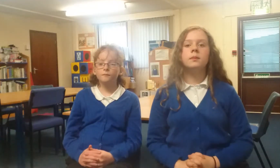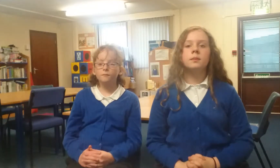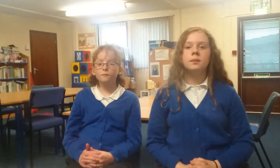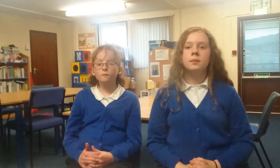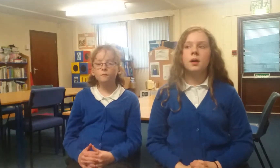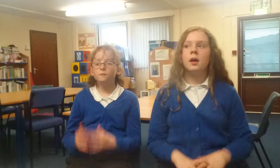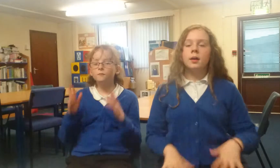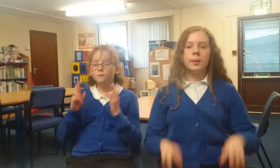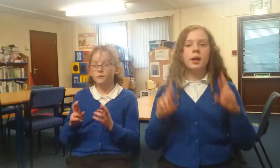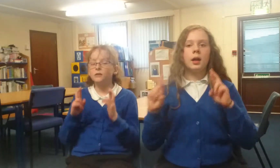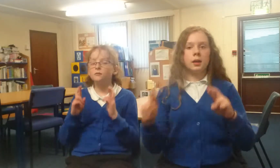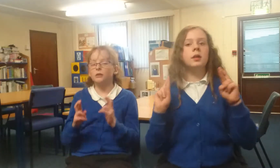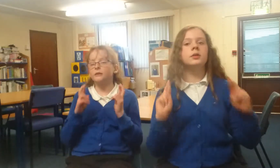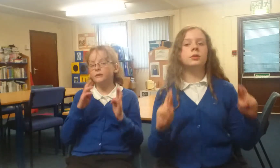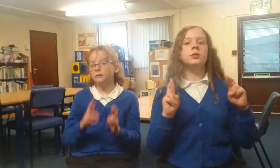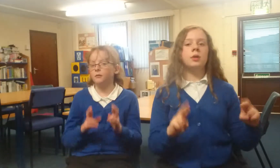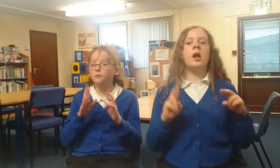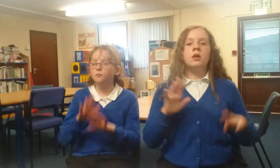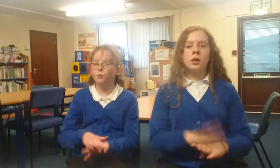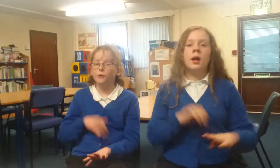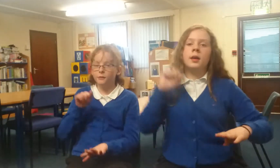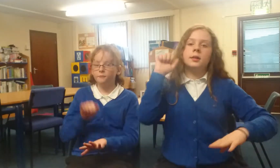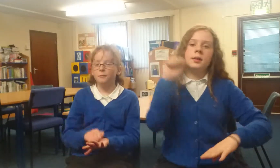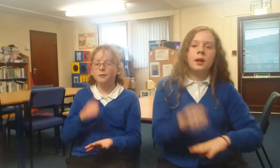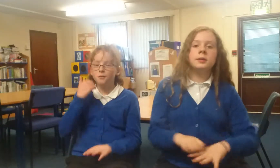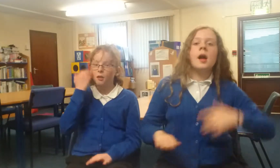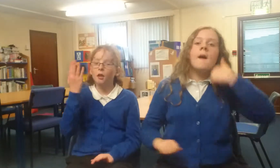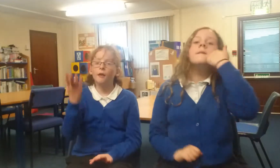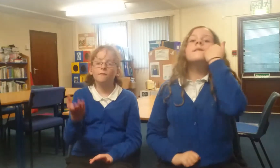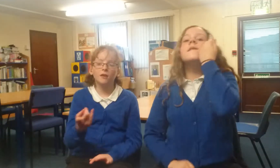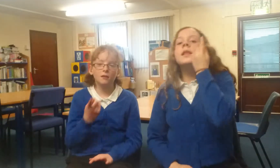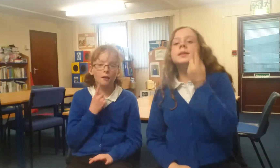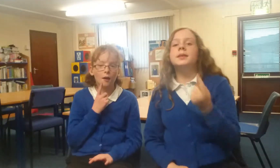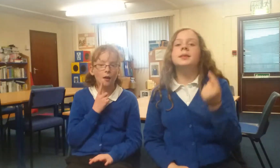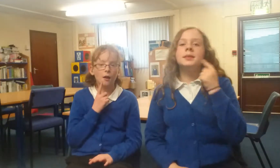Wishing it could be Christmas every day